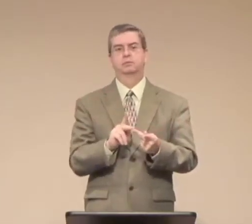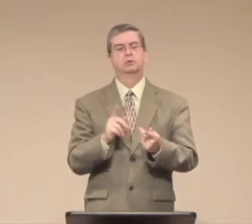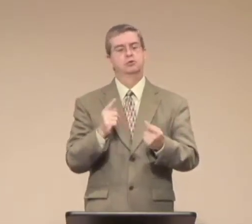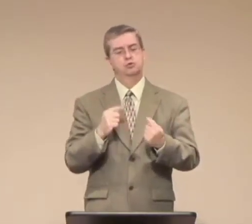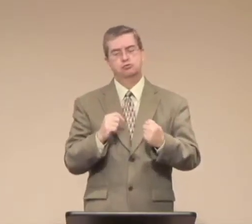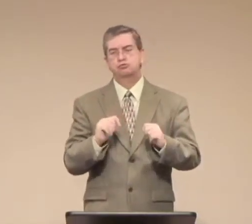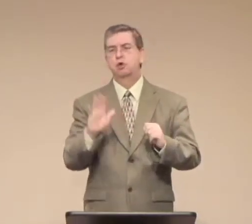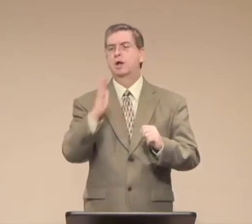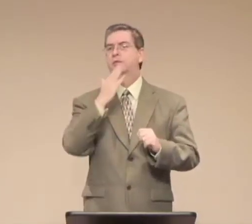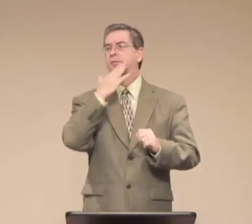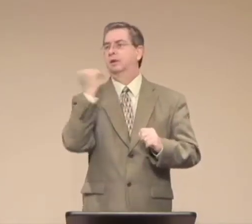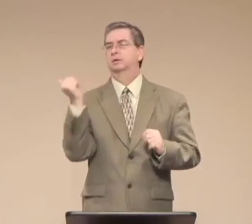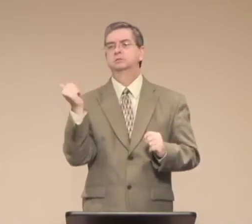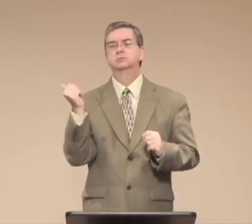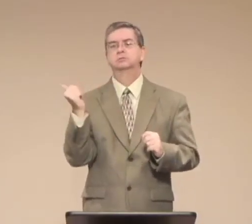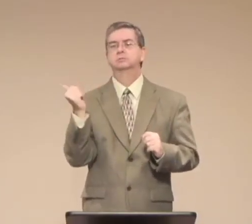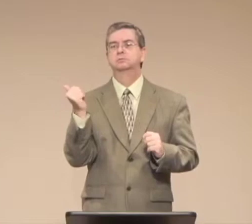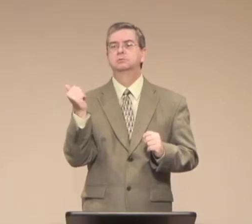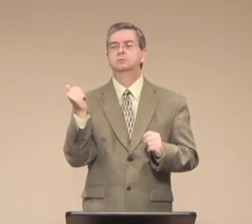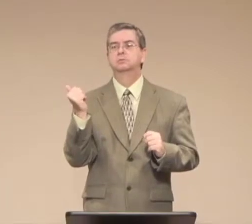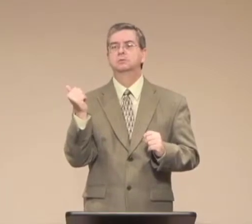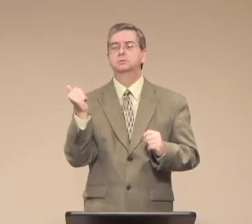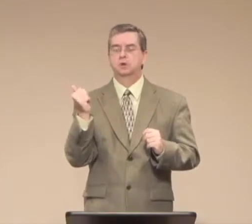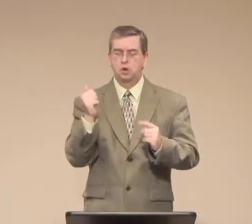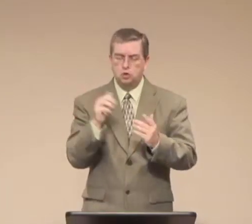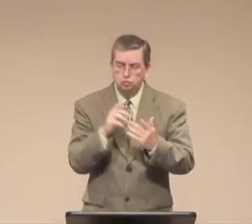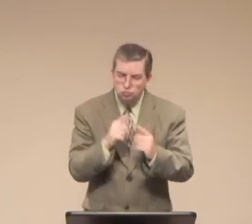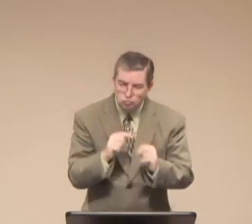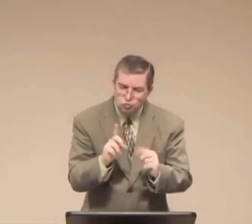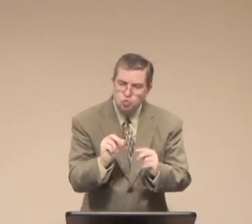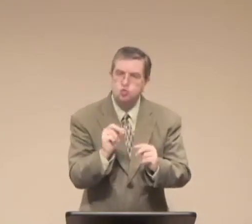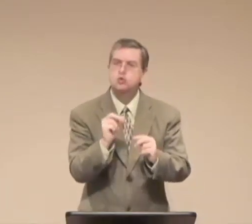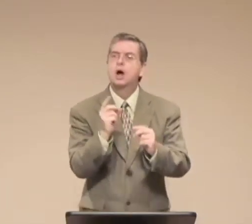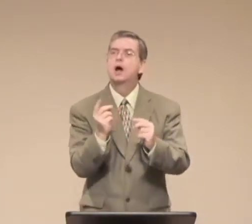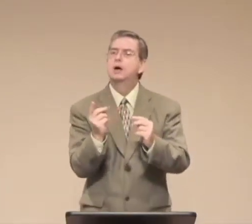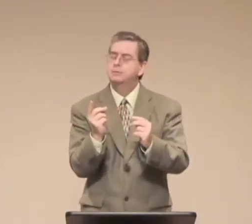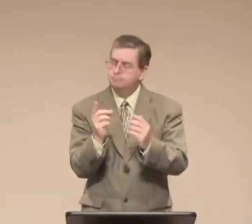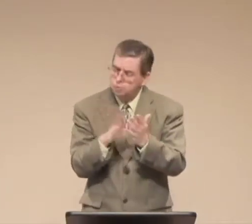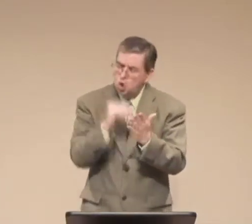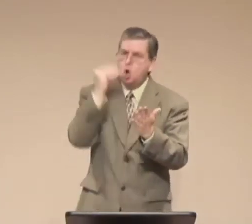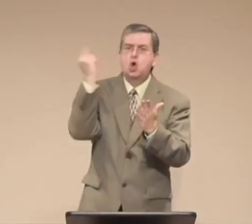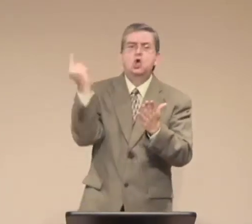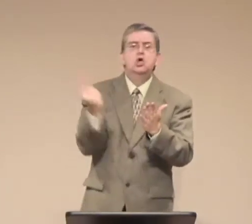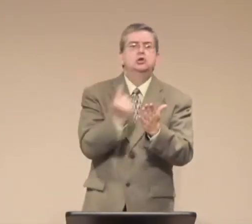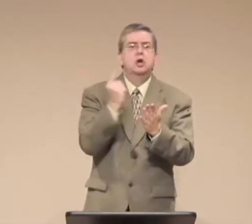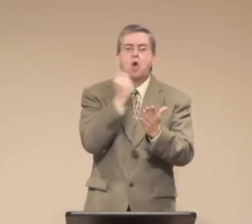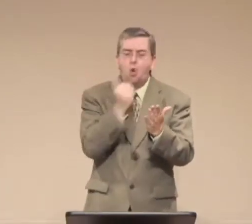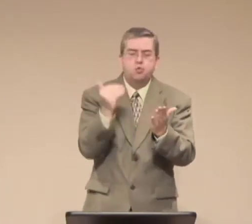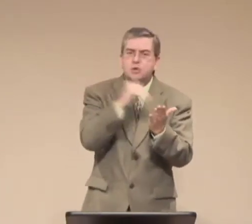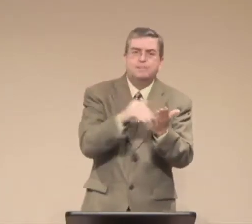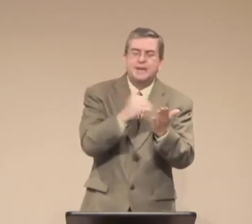do. Well, no one is perfect. All women make mistakes, just like men do.